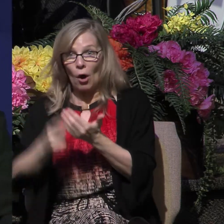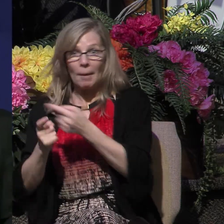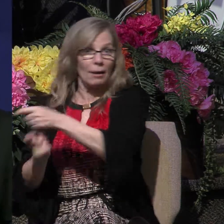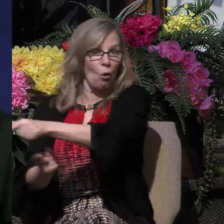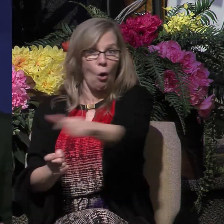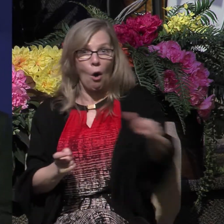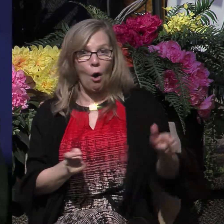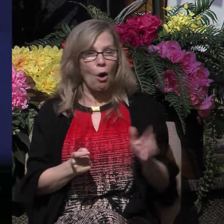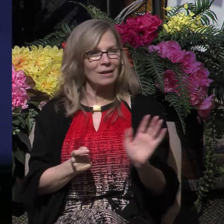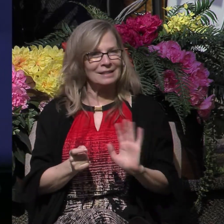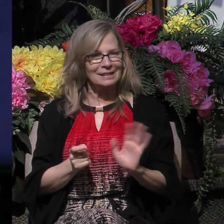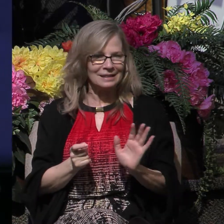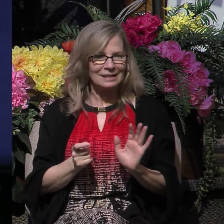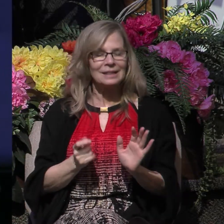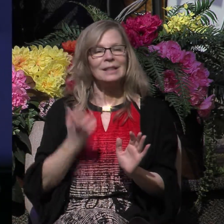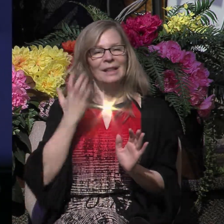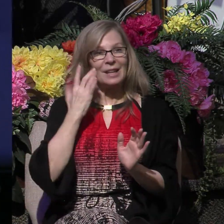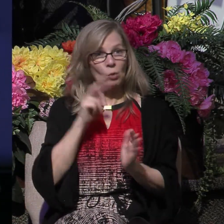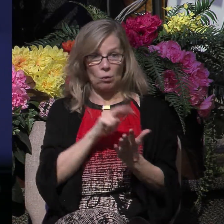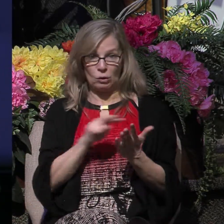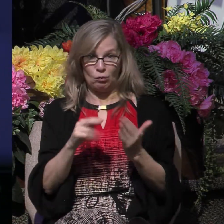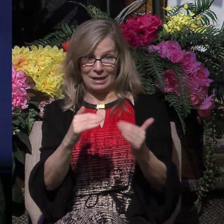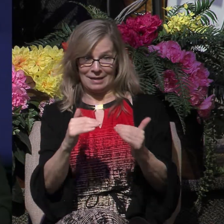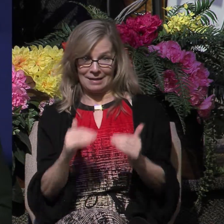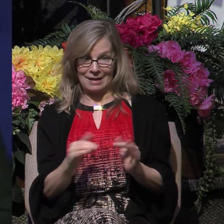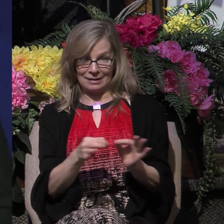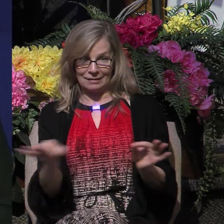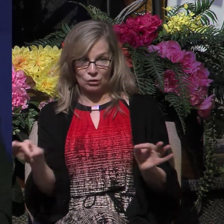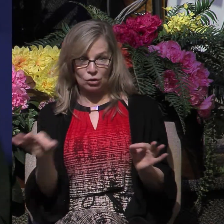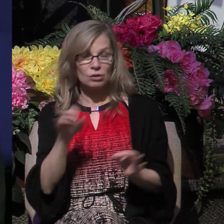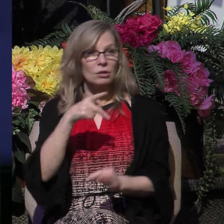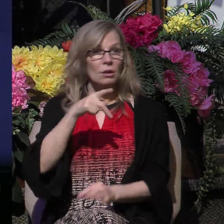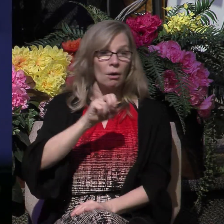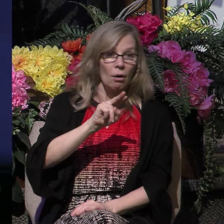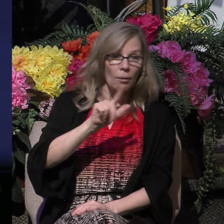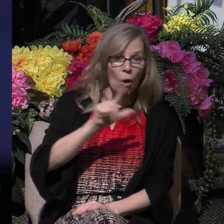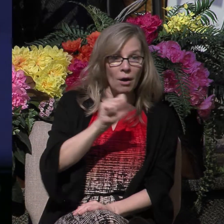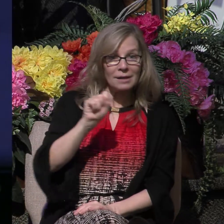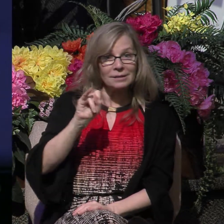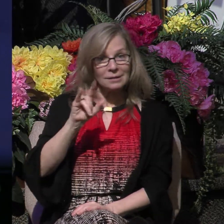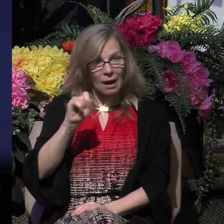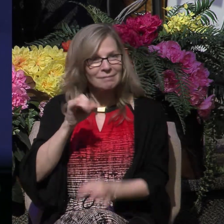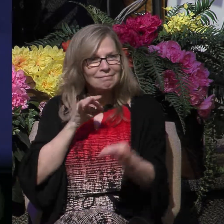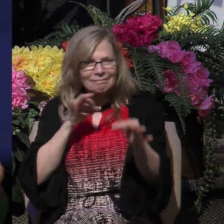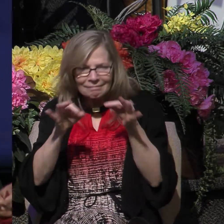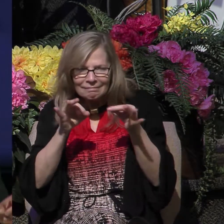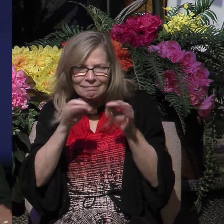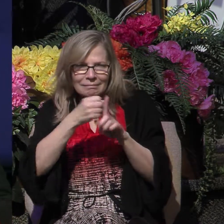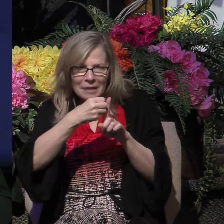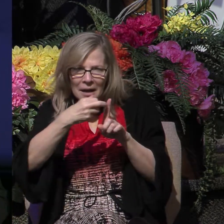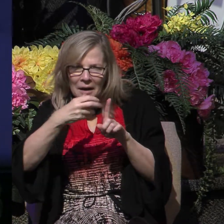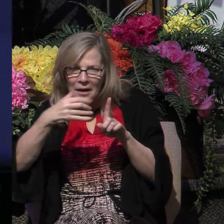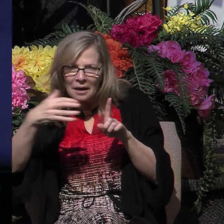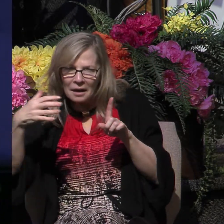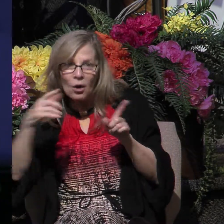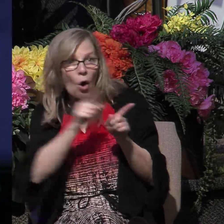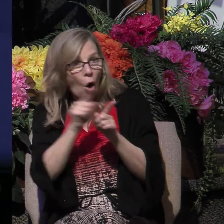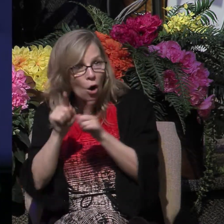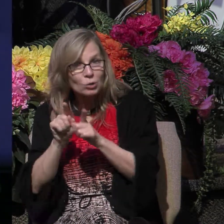This is precisely why we read in the next verse that Paul and Silas explained the gospel in more detail to the jailer as well as to his household.